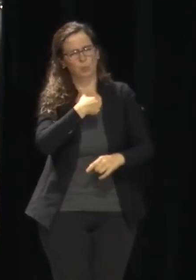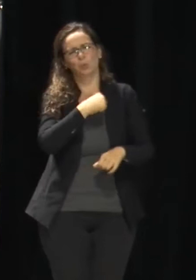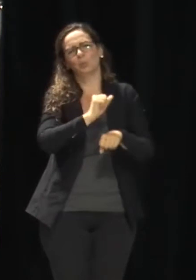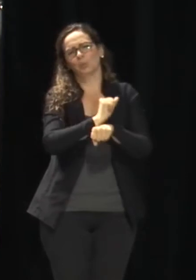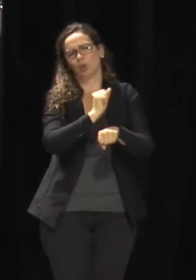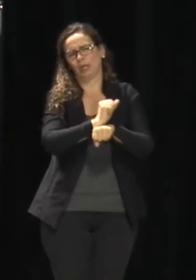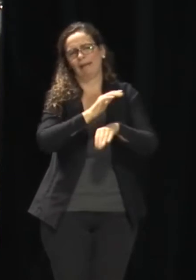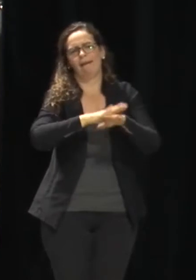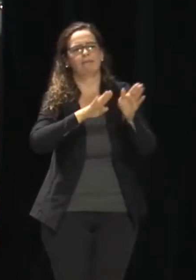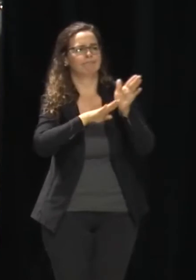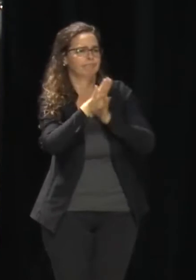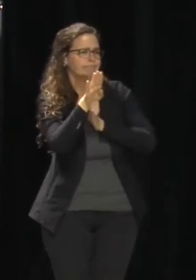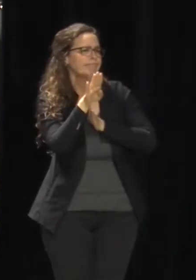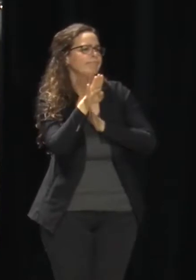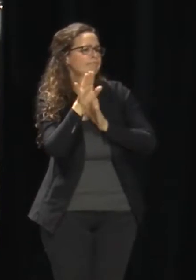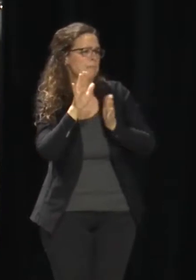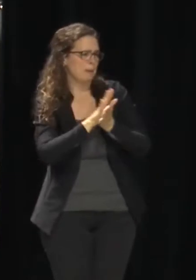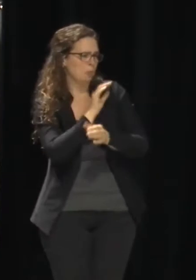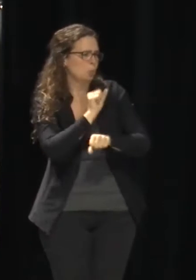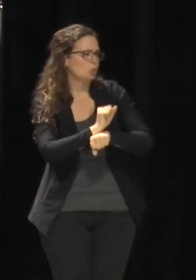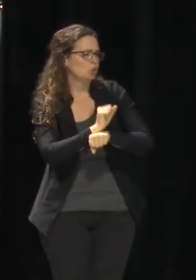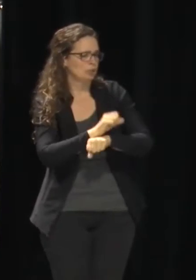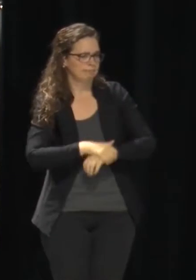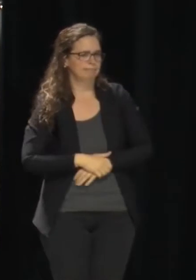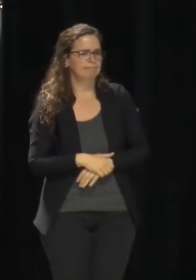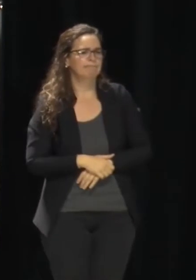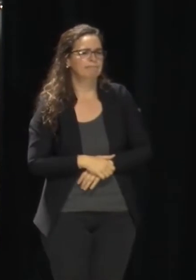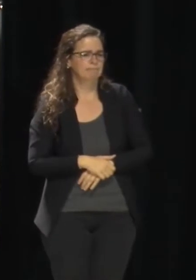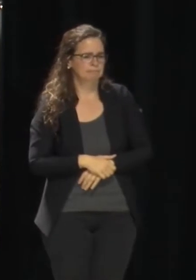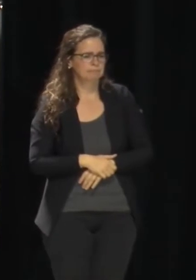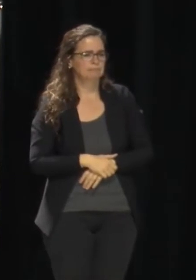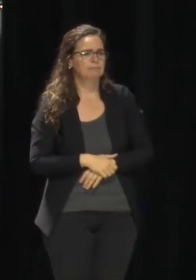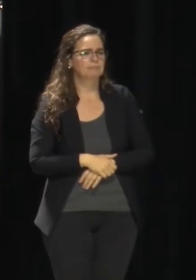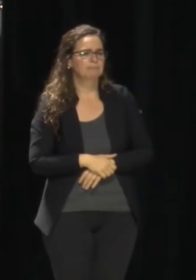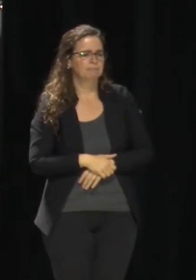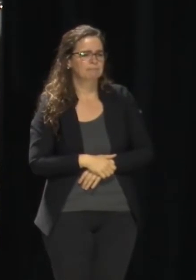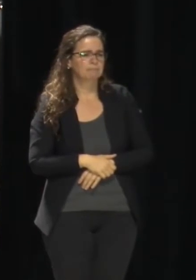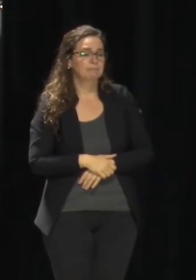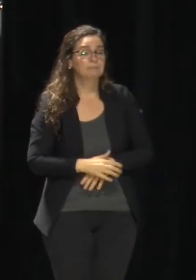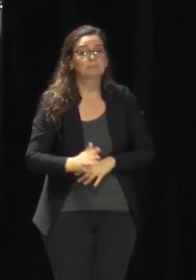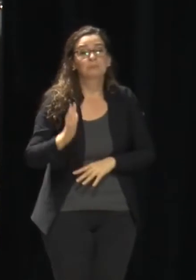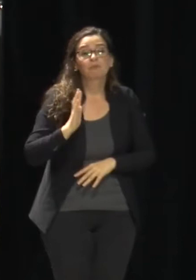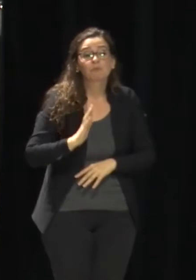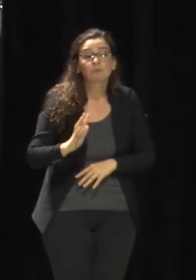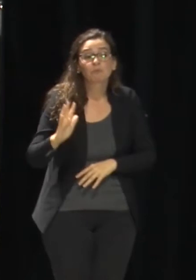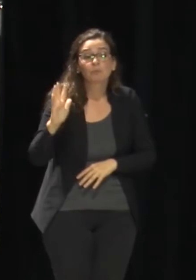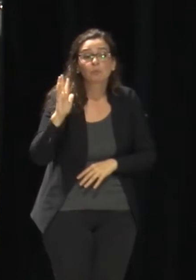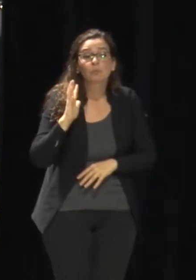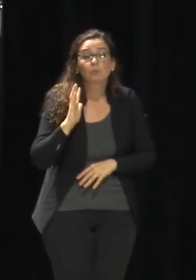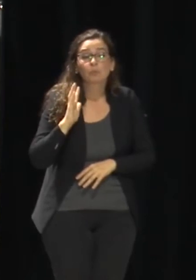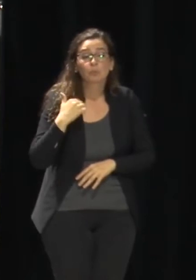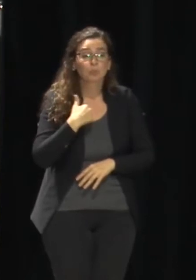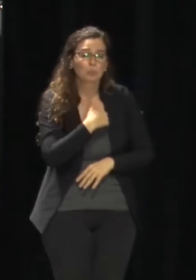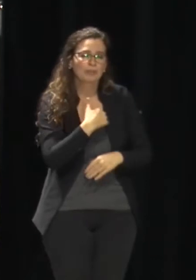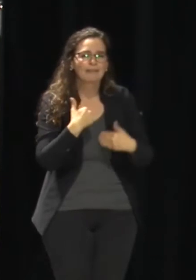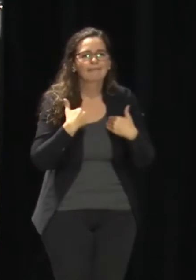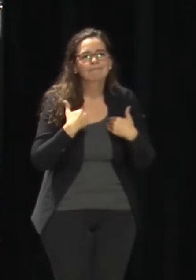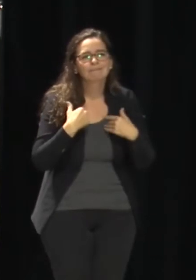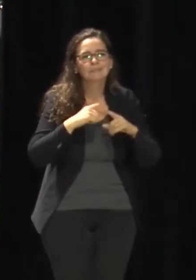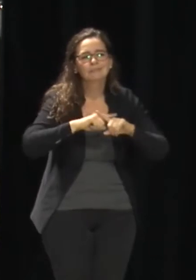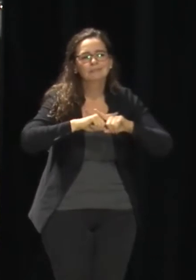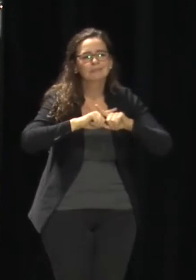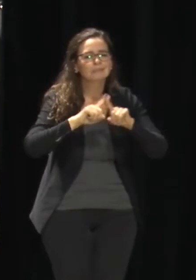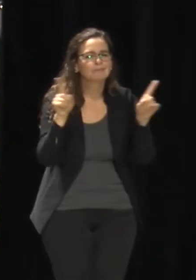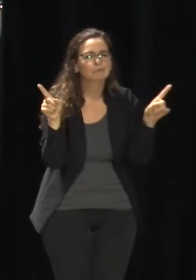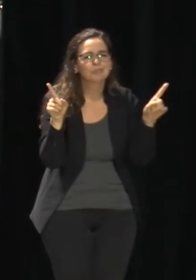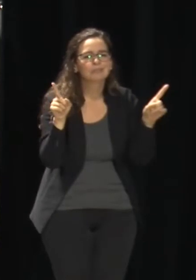before when we were doing different testing